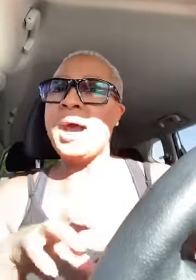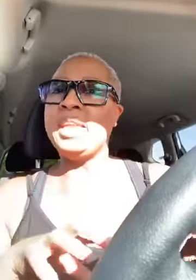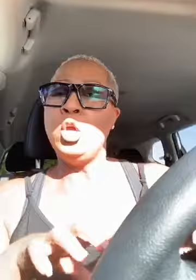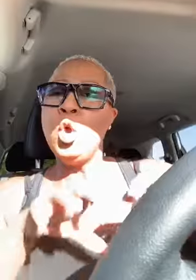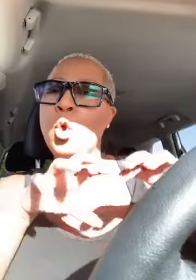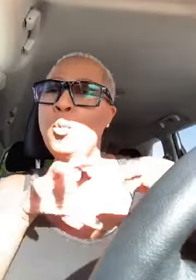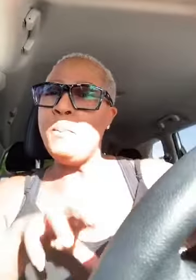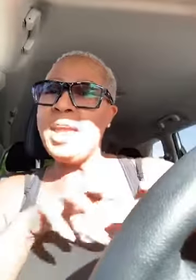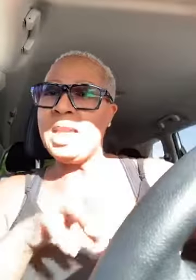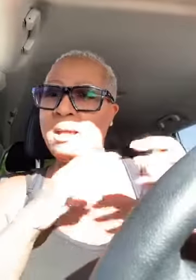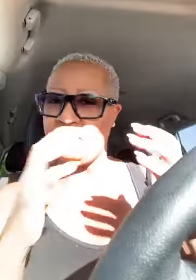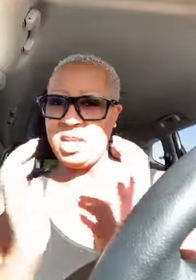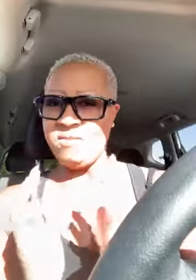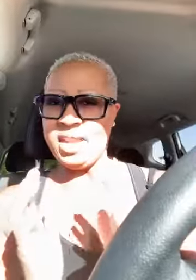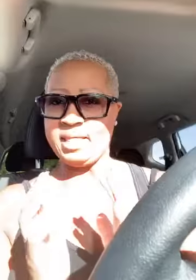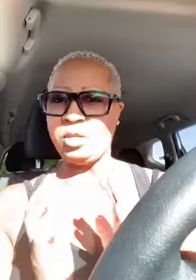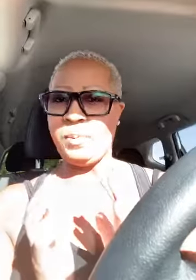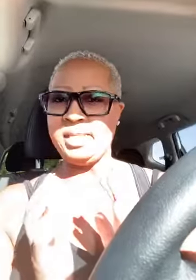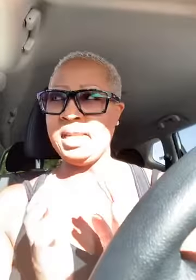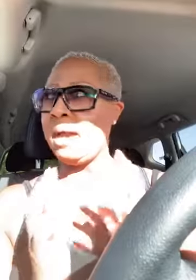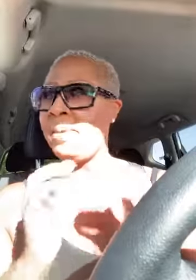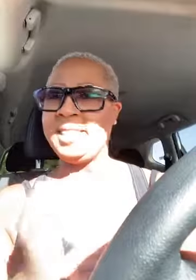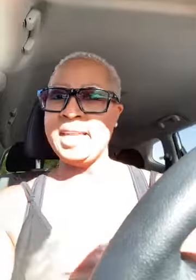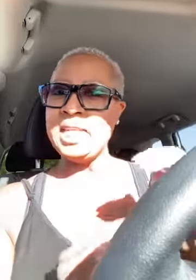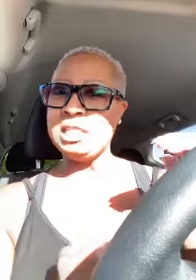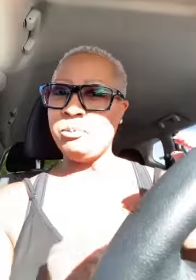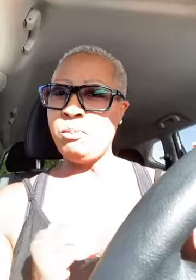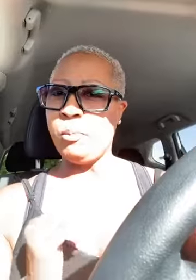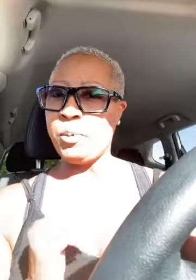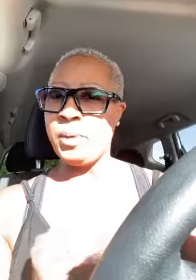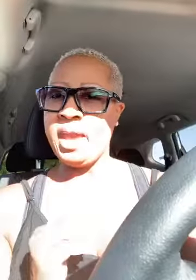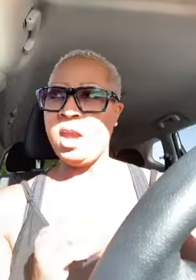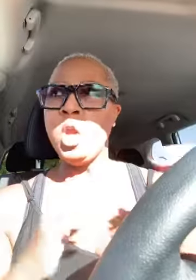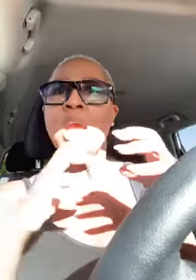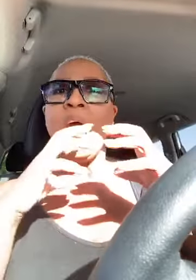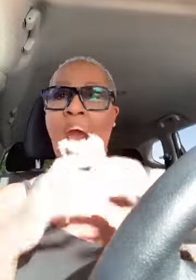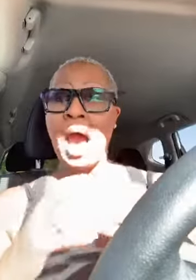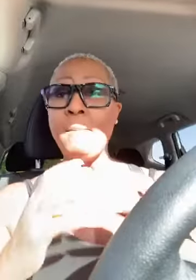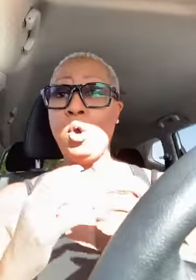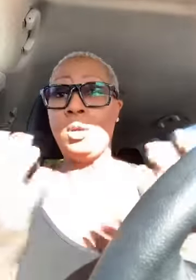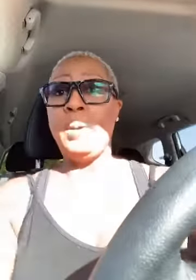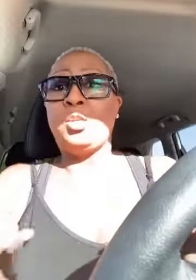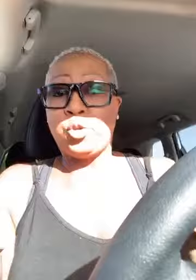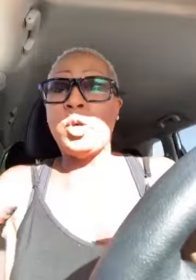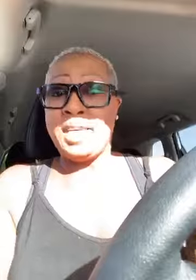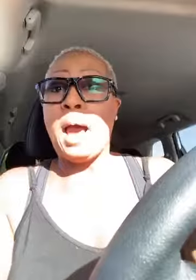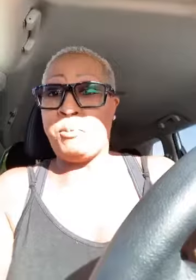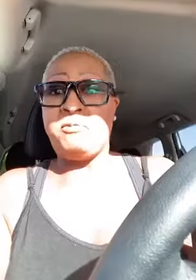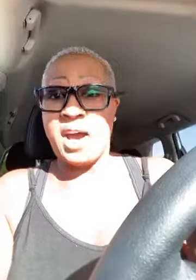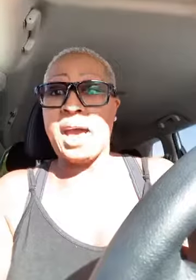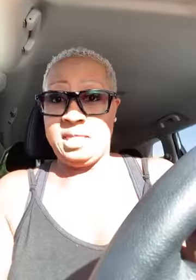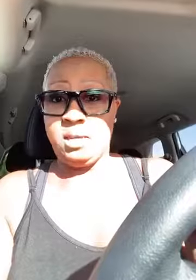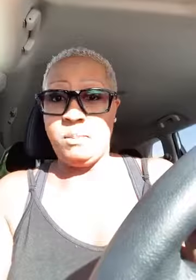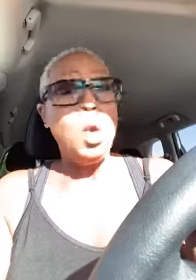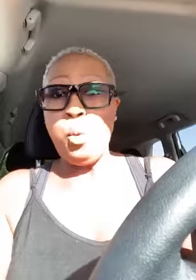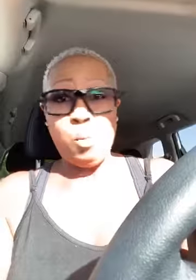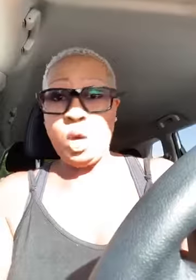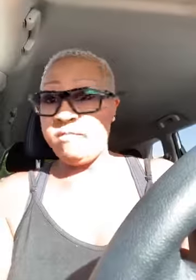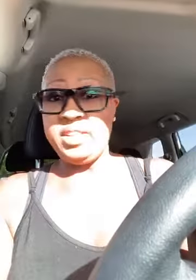who may not be even at the space that i'm at that needs to be more prepared i'm gonna make sure that i provide them with whatever